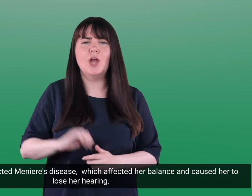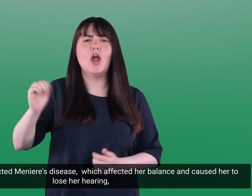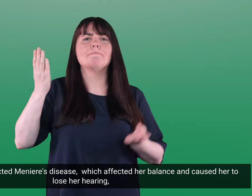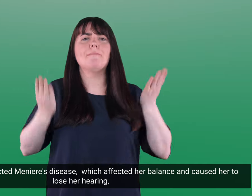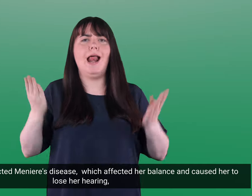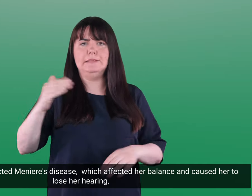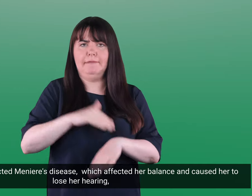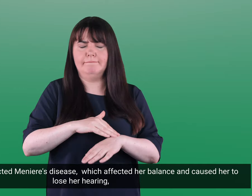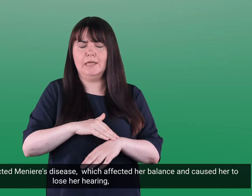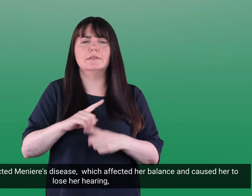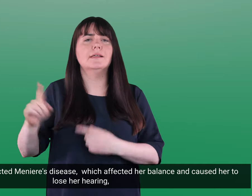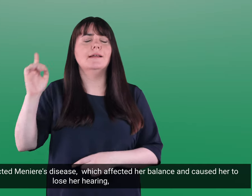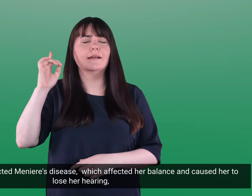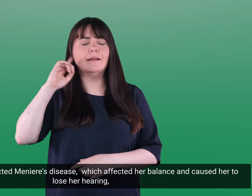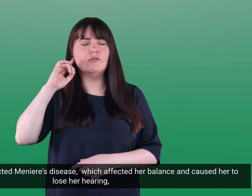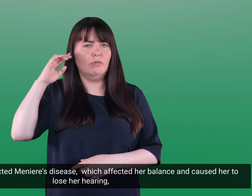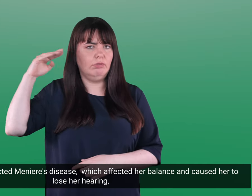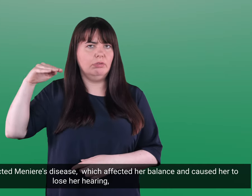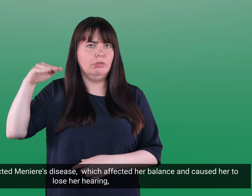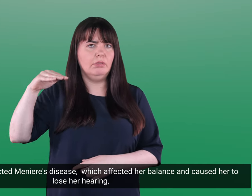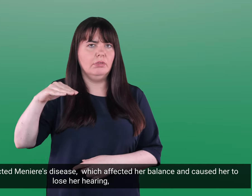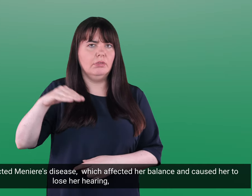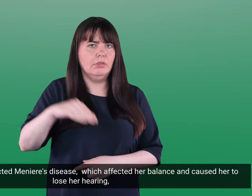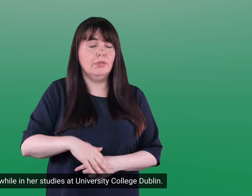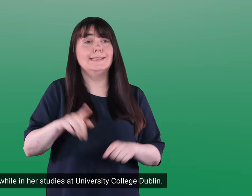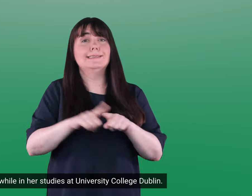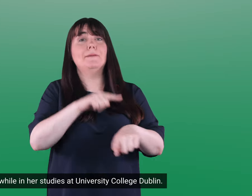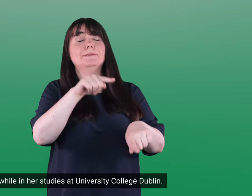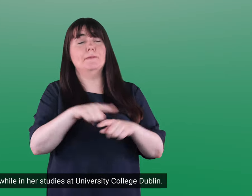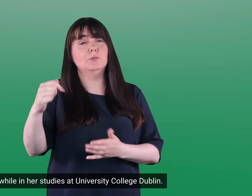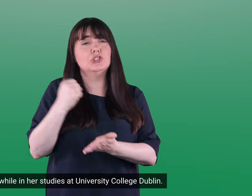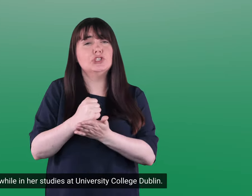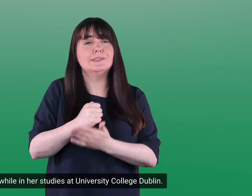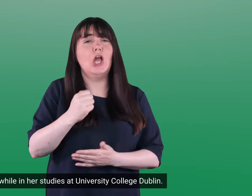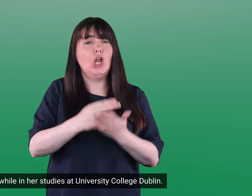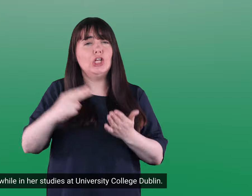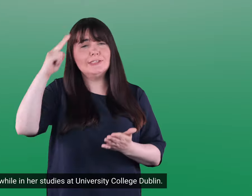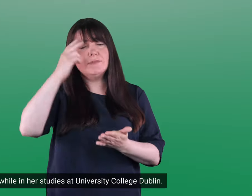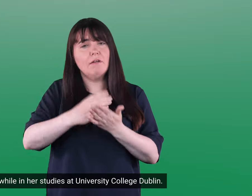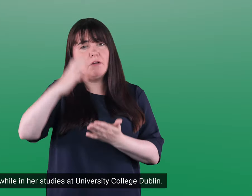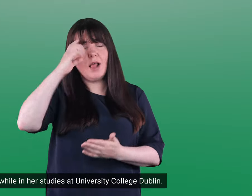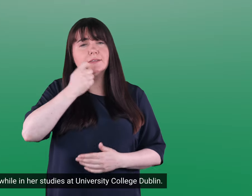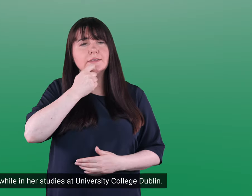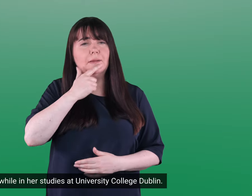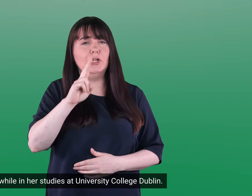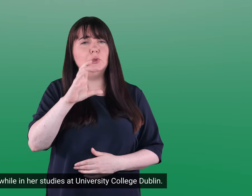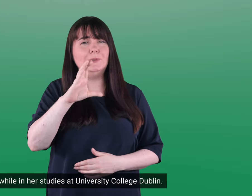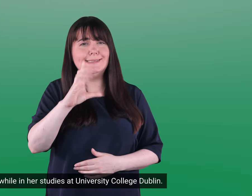which affected her balance and caused her to lose her hearing while in her studies at University College Dublin. At around